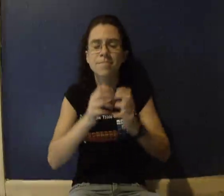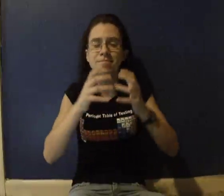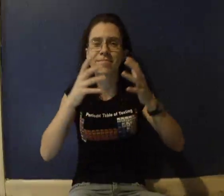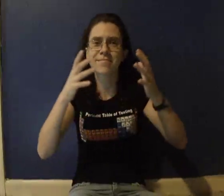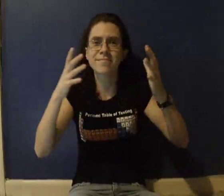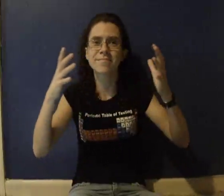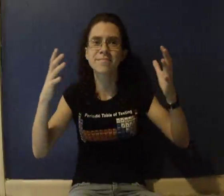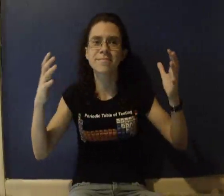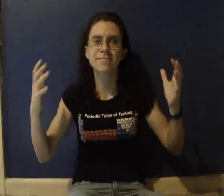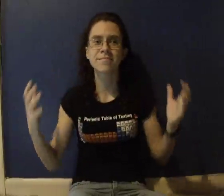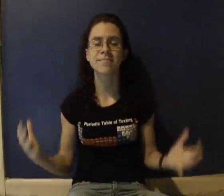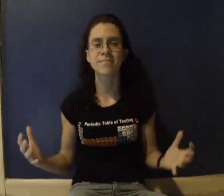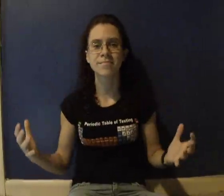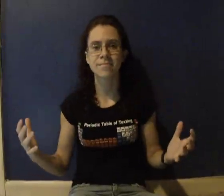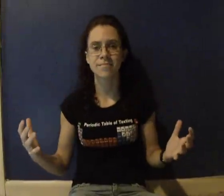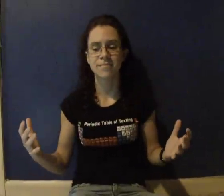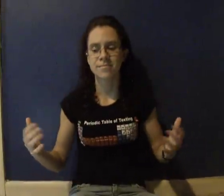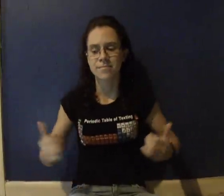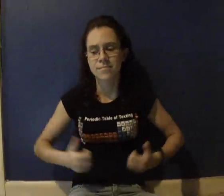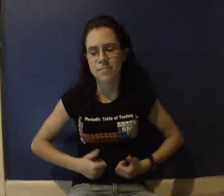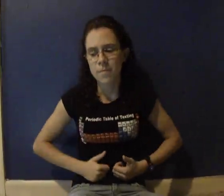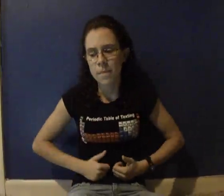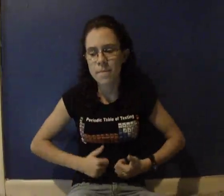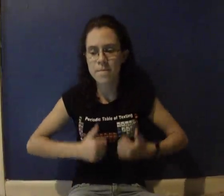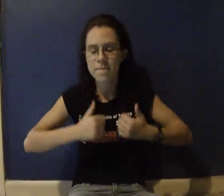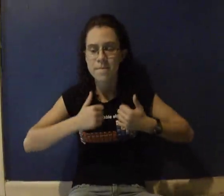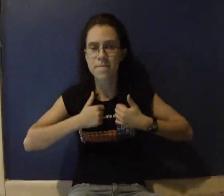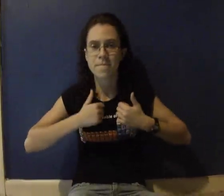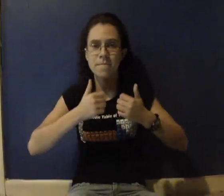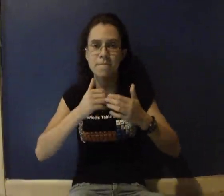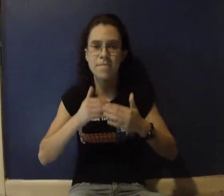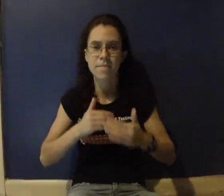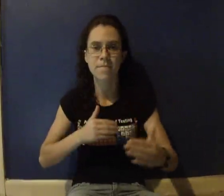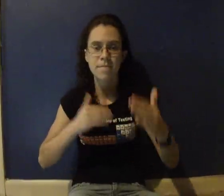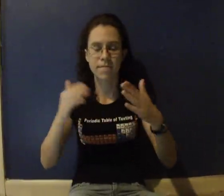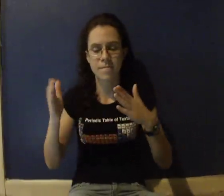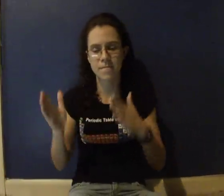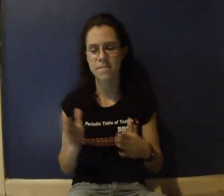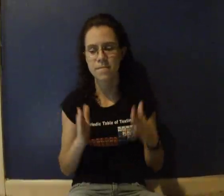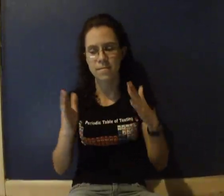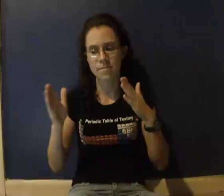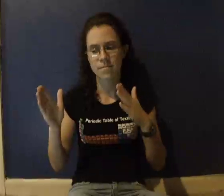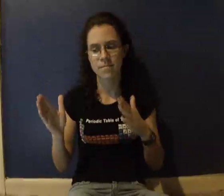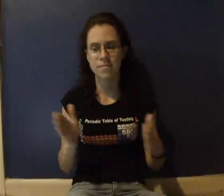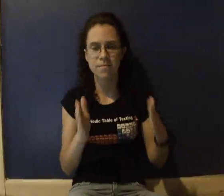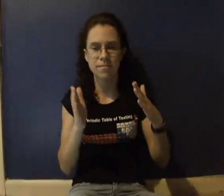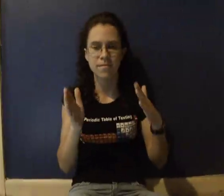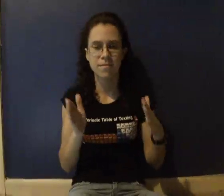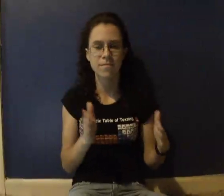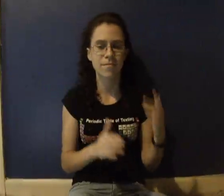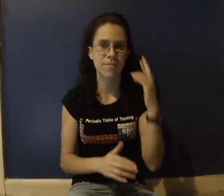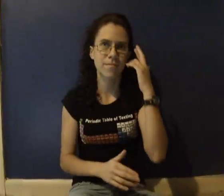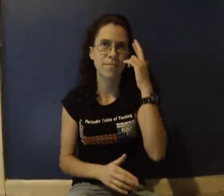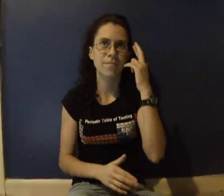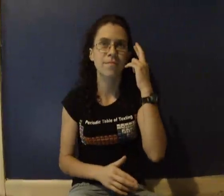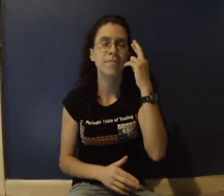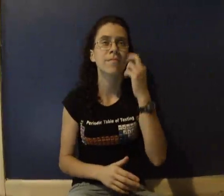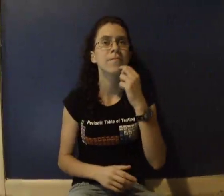can't live without you